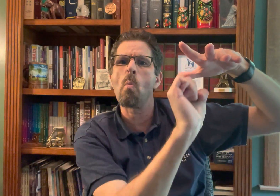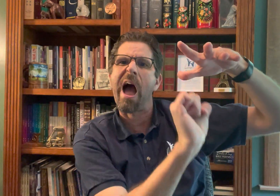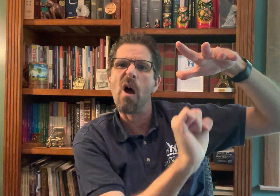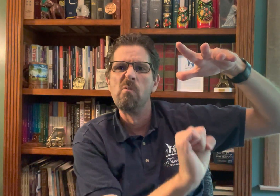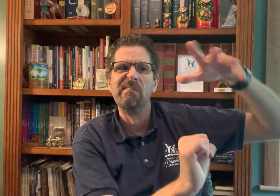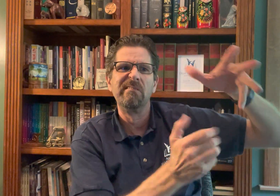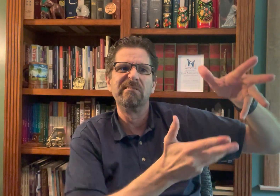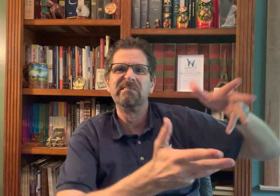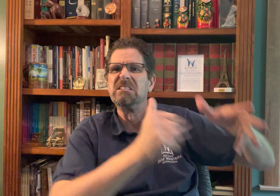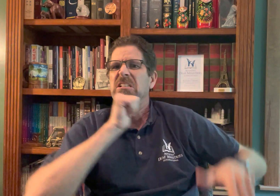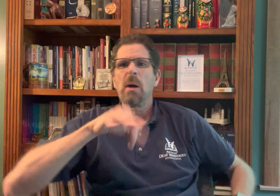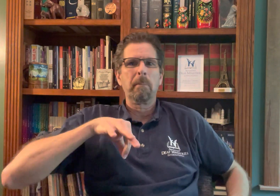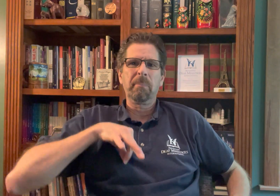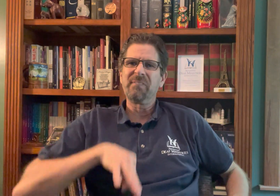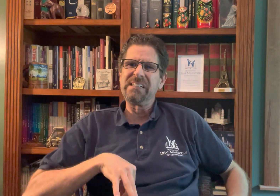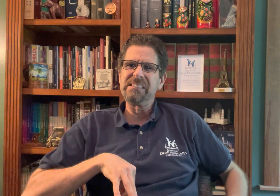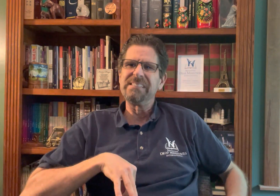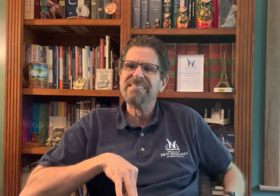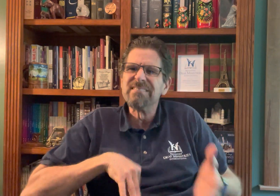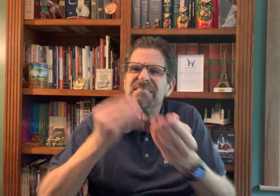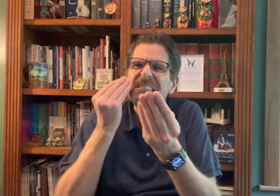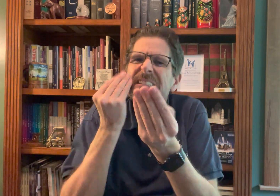get behind very quickly.